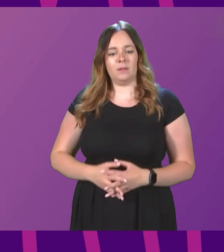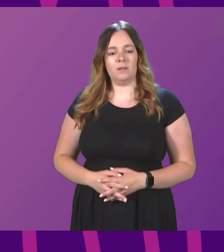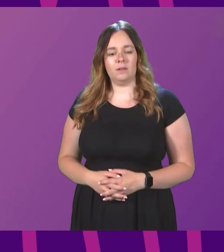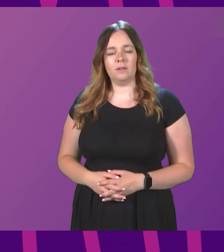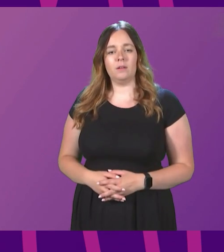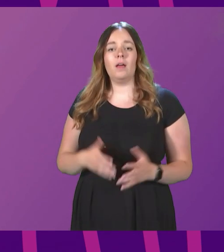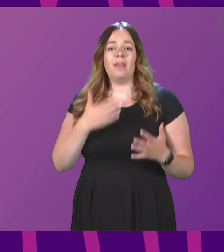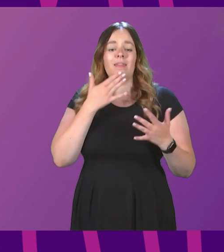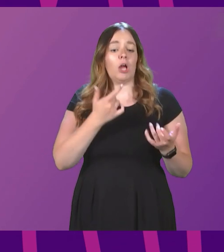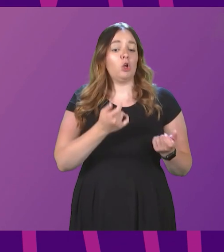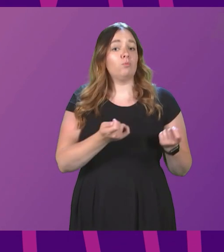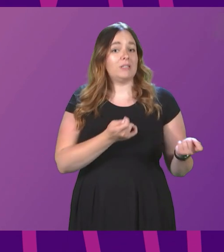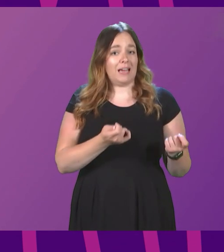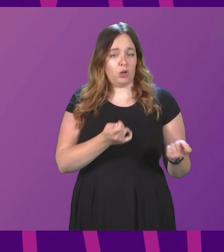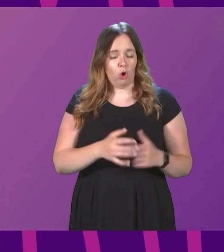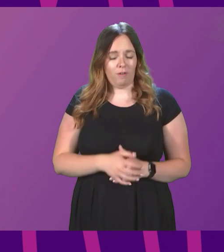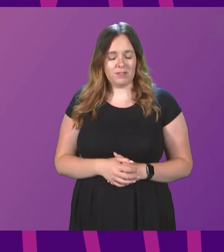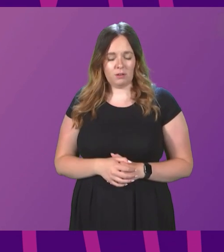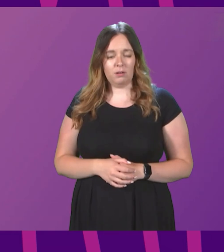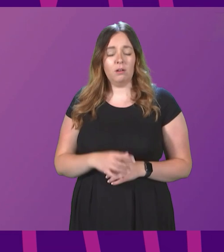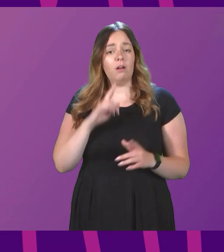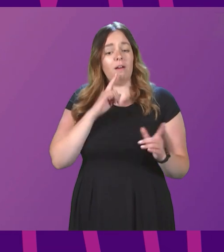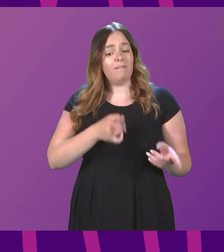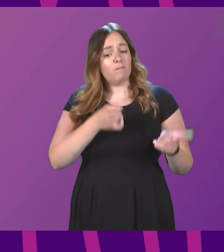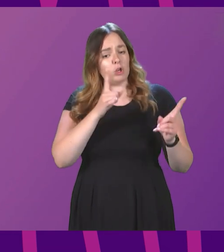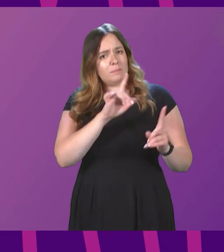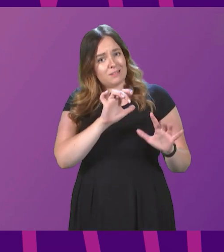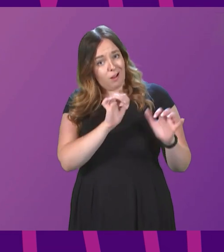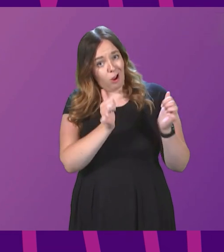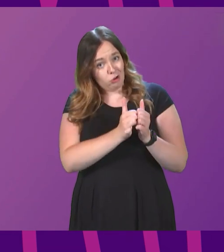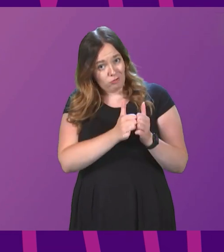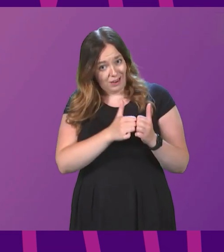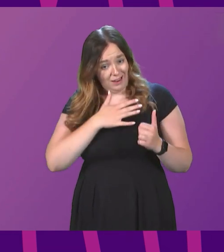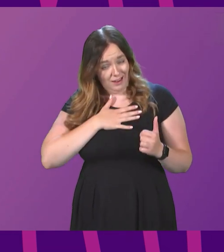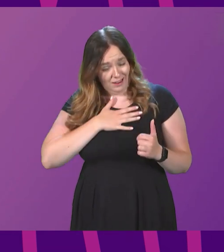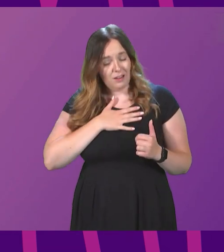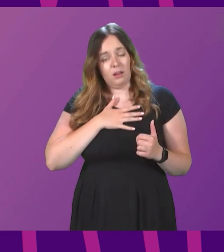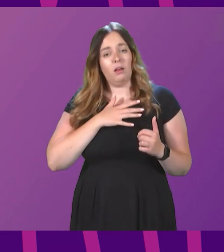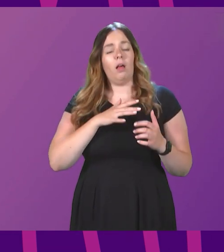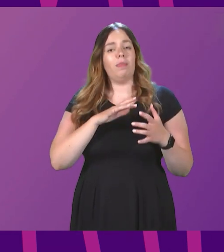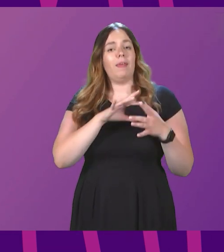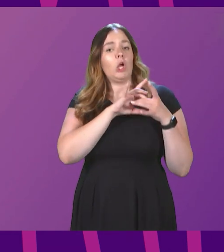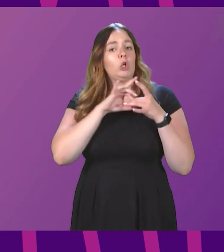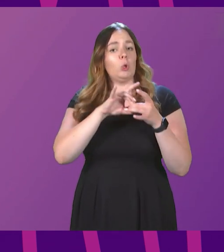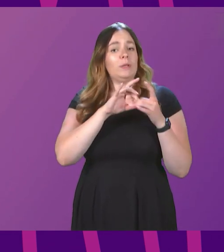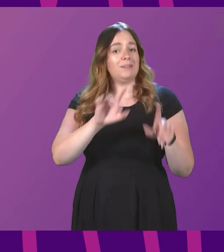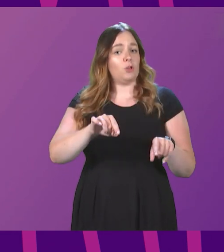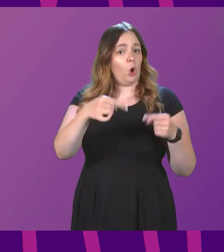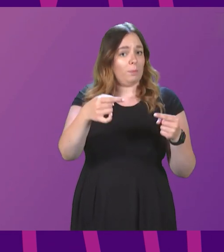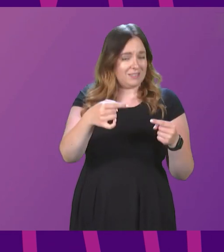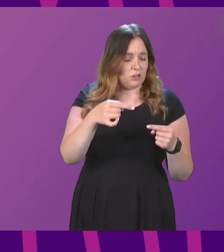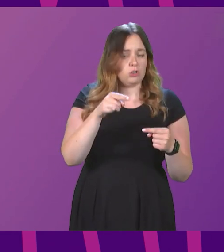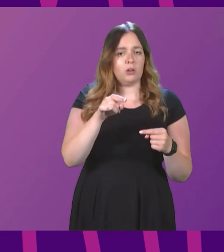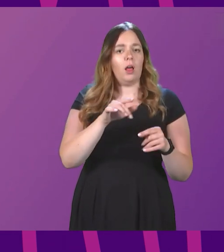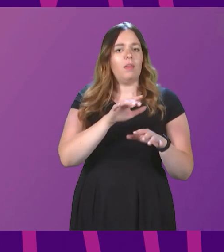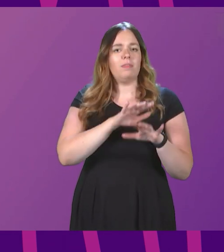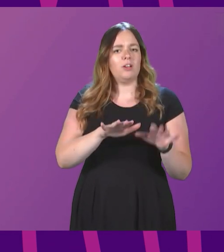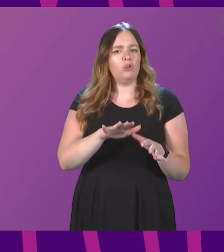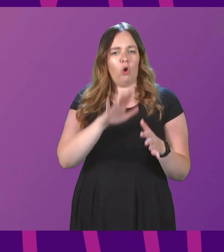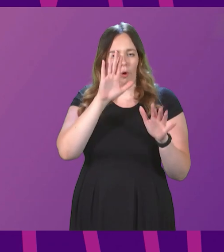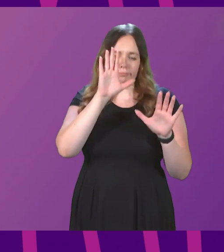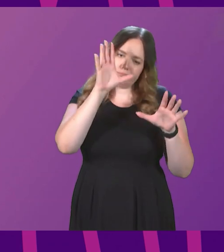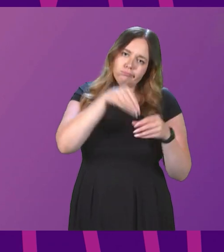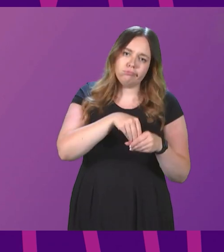Signing Officer, does the First Minister agree with me that unionist opposition in here has nothing to do with the mandate.